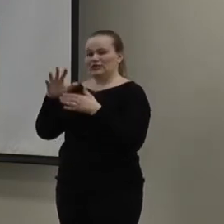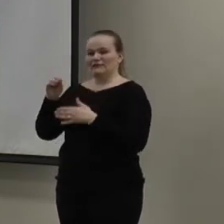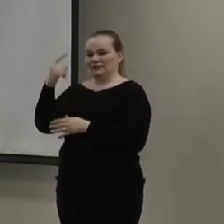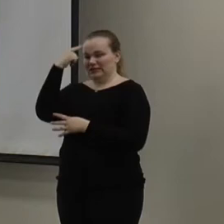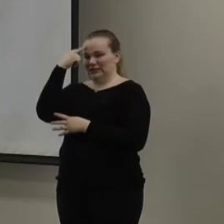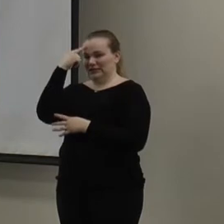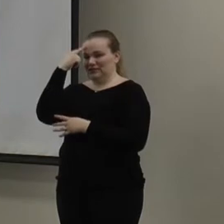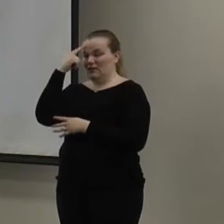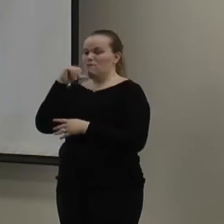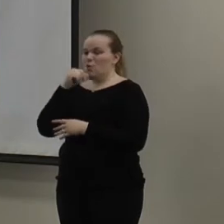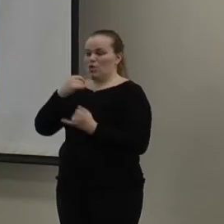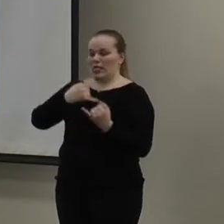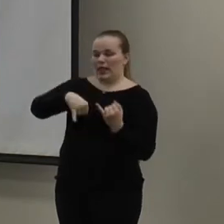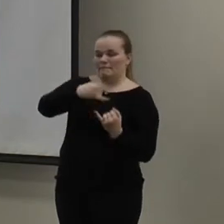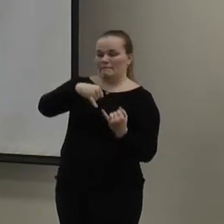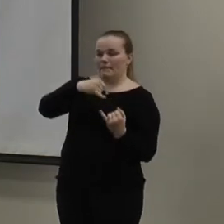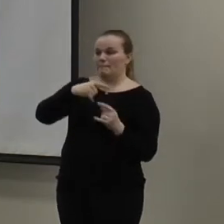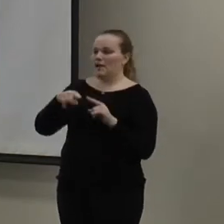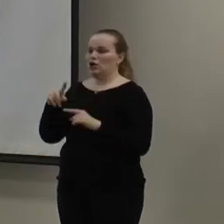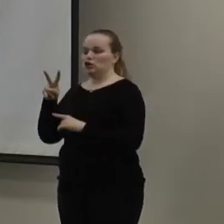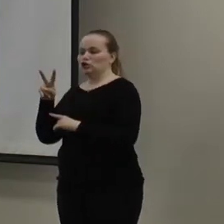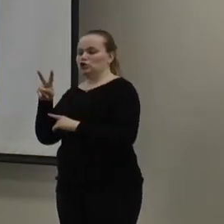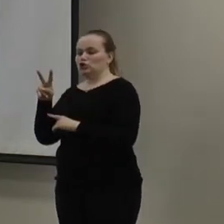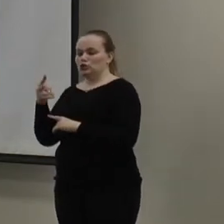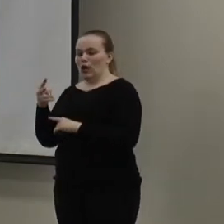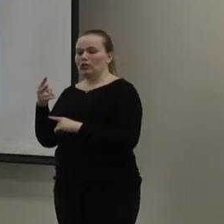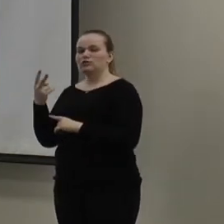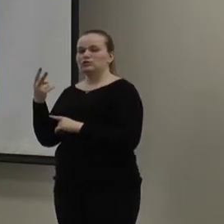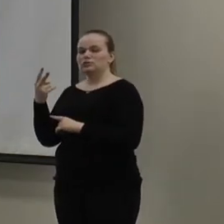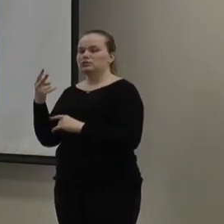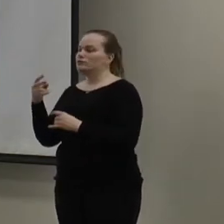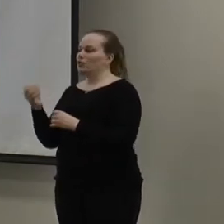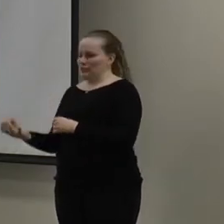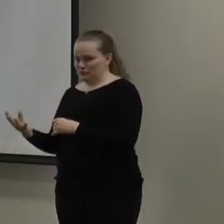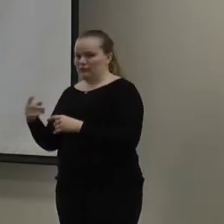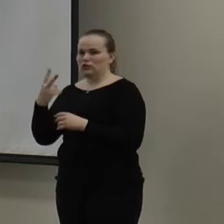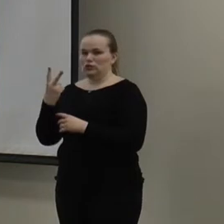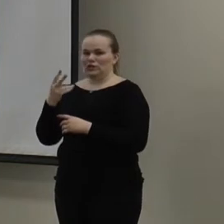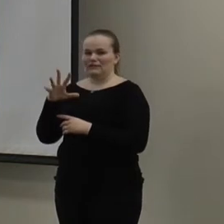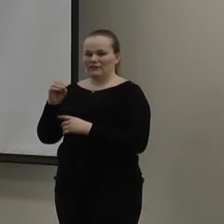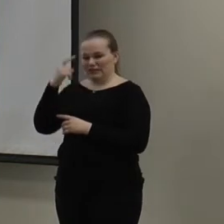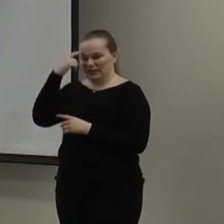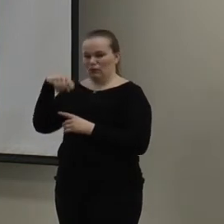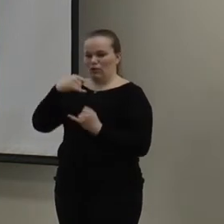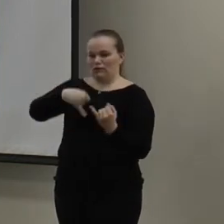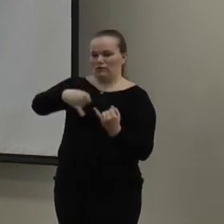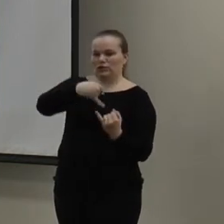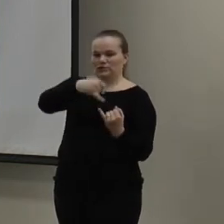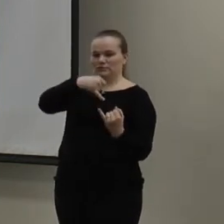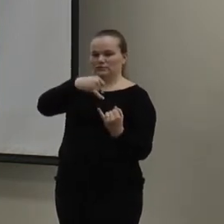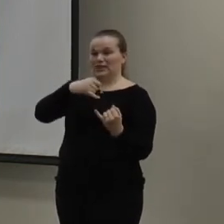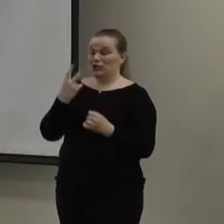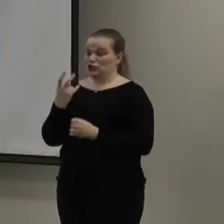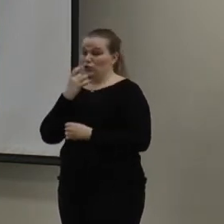for the incandescent, but $2.76 for the compact fluorescent. And these are just two light bulbs for